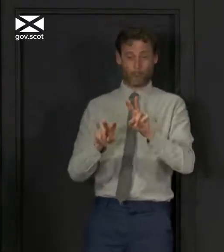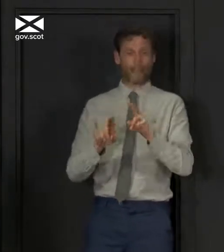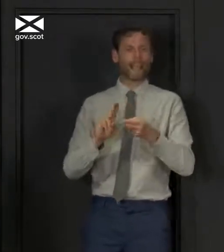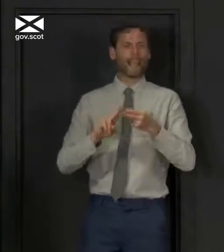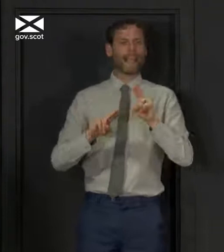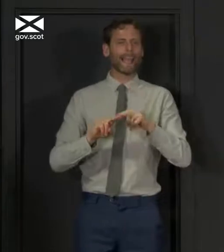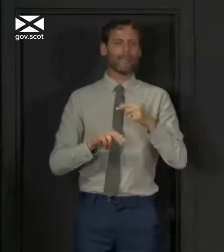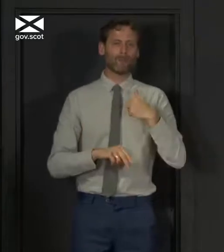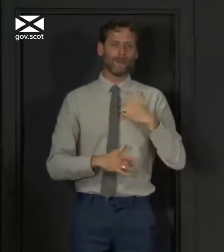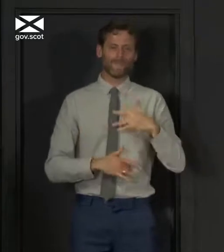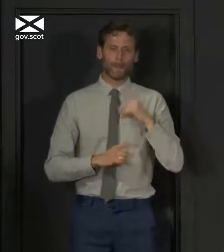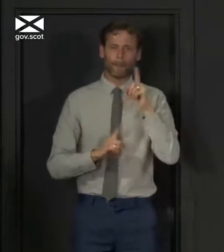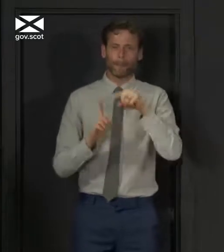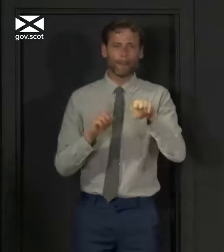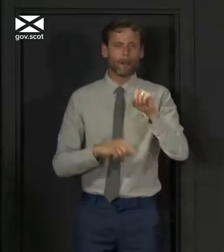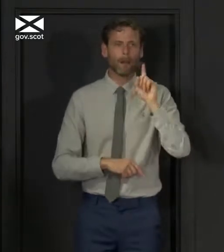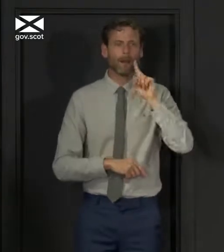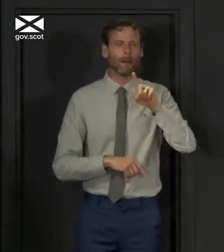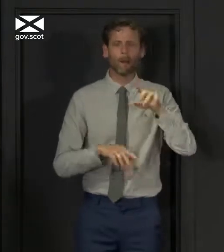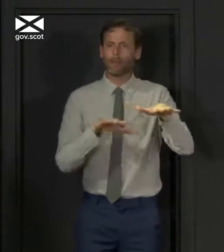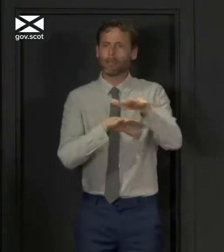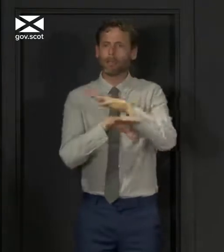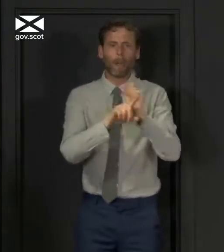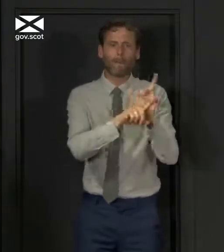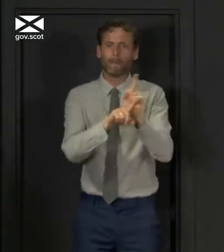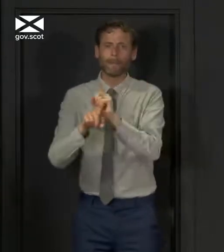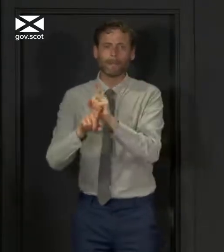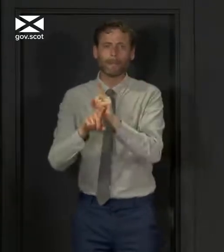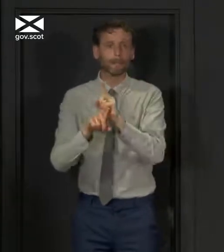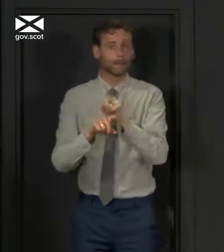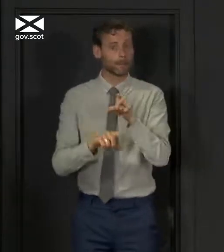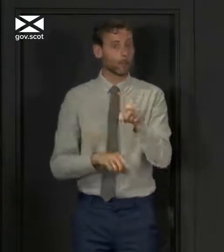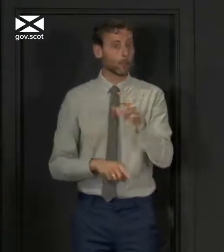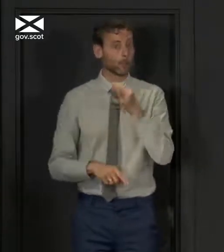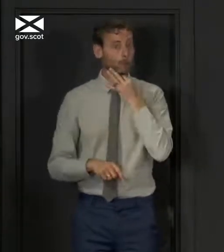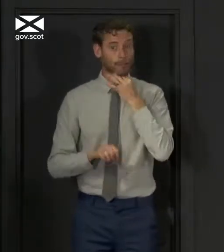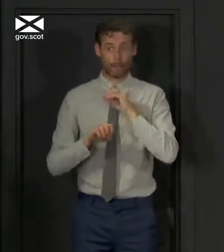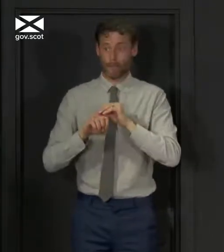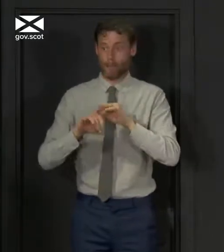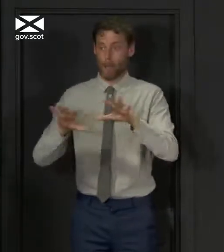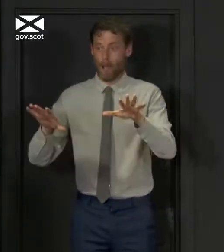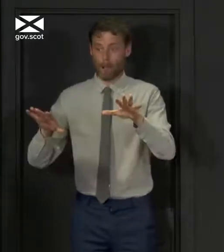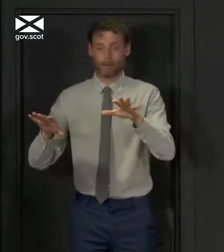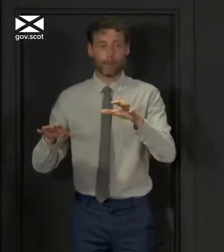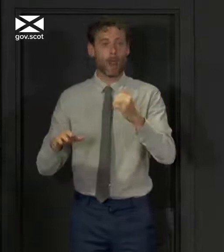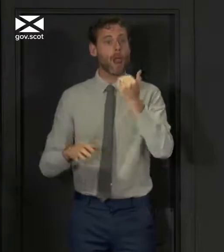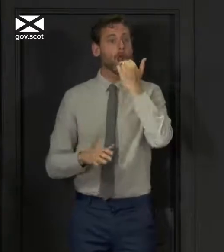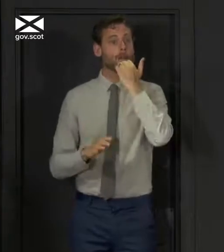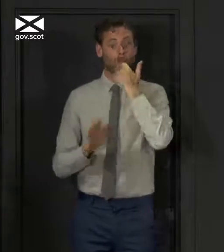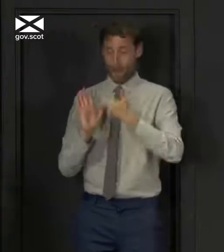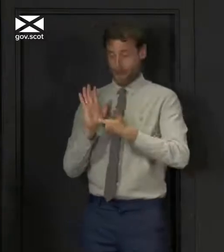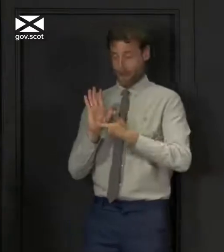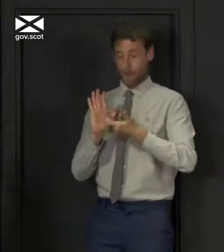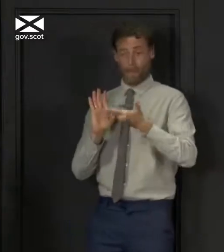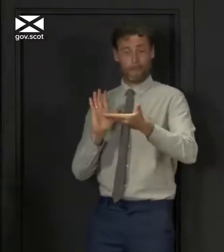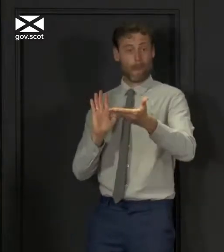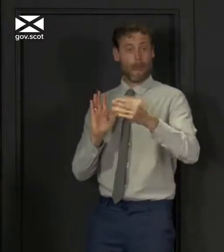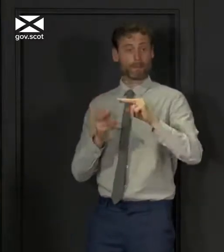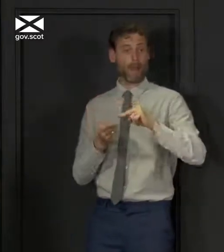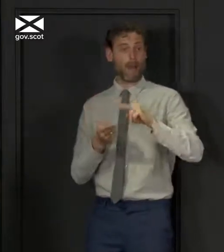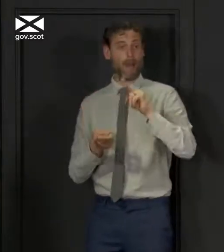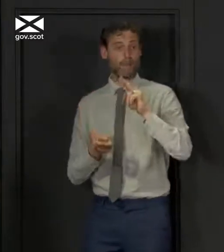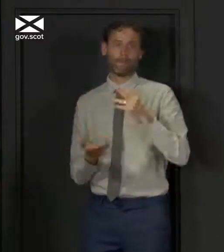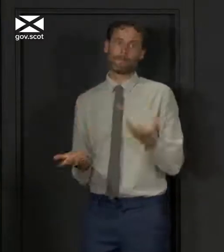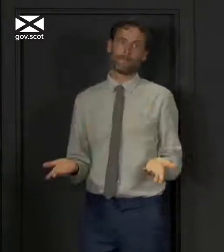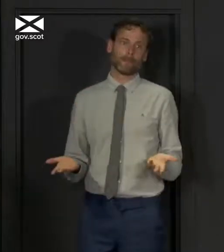not following the guidance and exercising that good judgment and the risk of the virus spreading is growing, then we will have no alternative but to start to